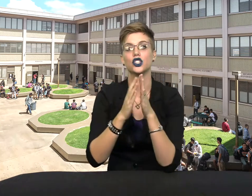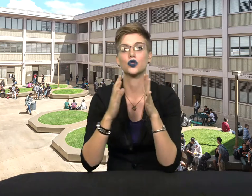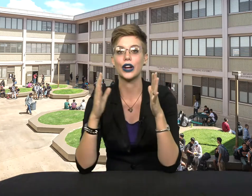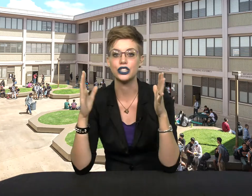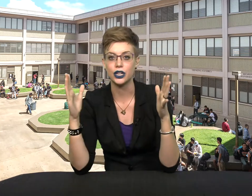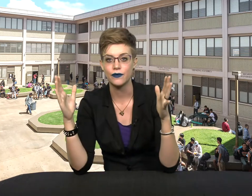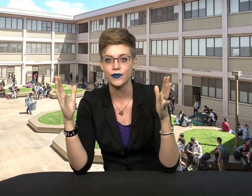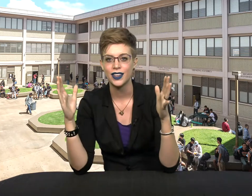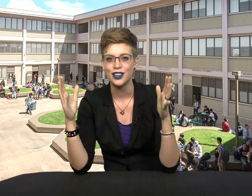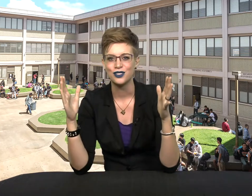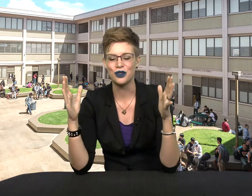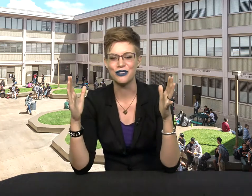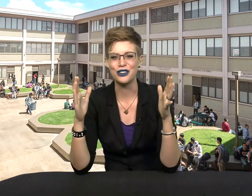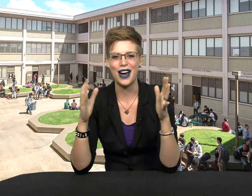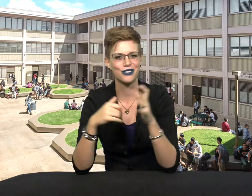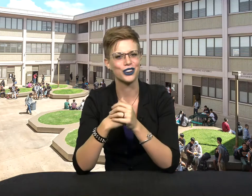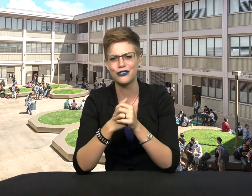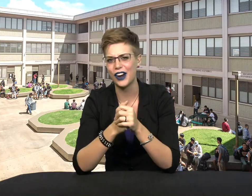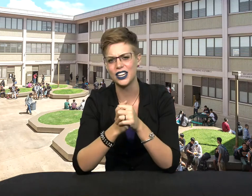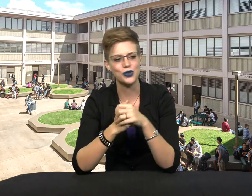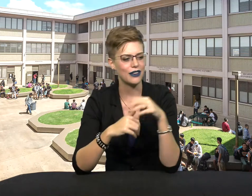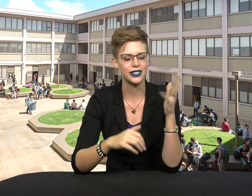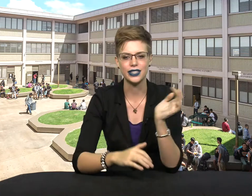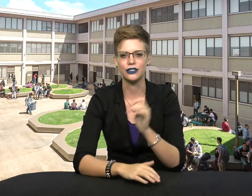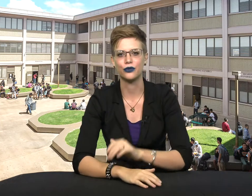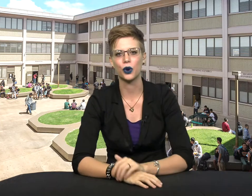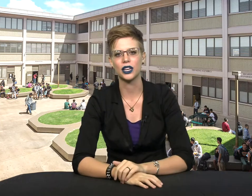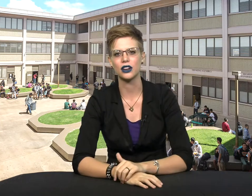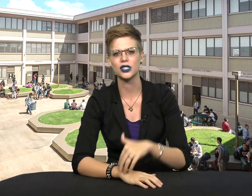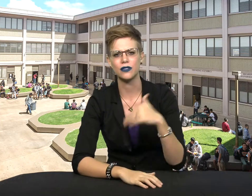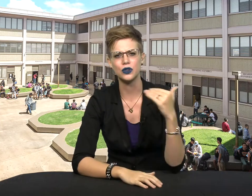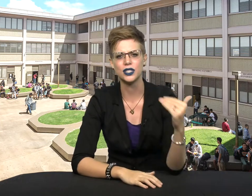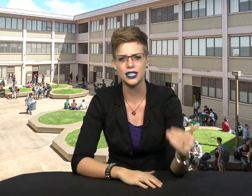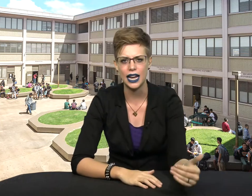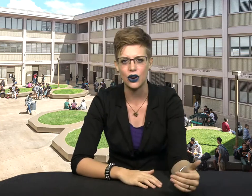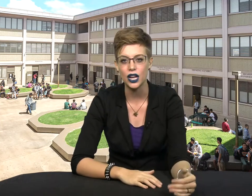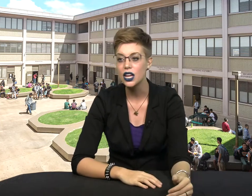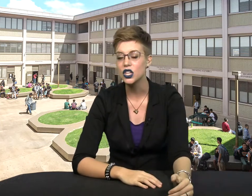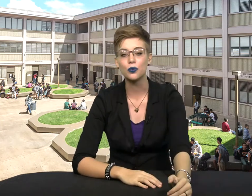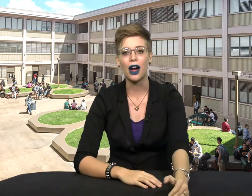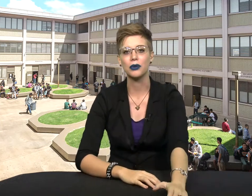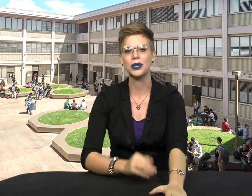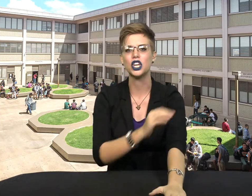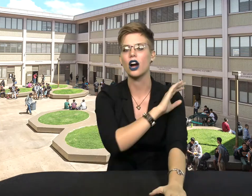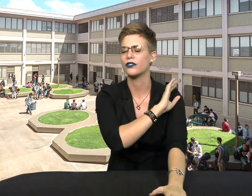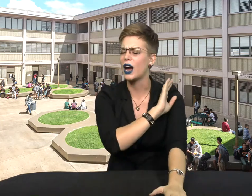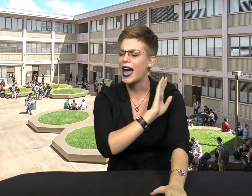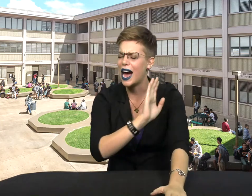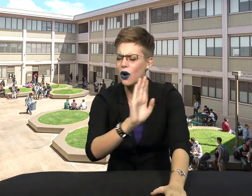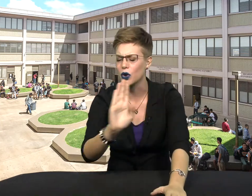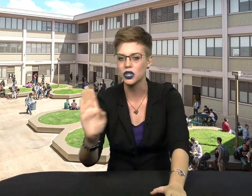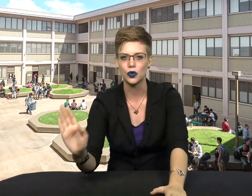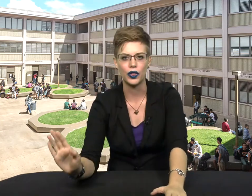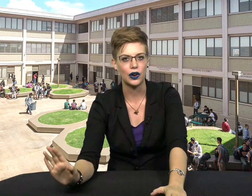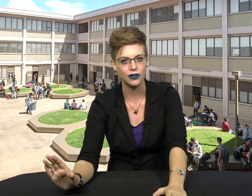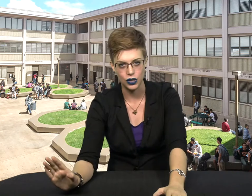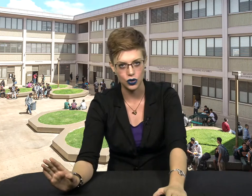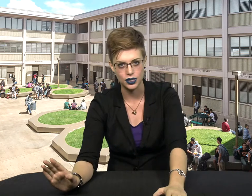duration. So if you have a good friend you haven't seen in four years, if you sit down, you'll probably talk for hours without even noticing.